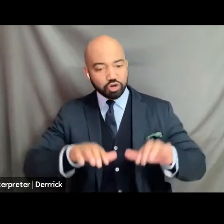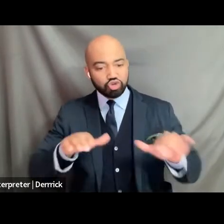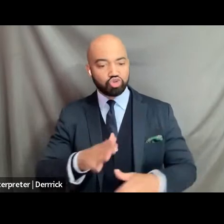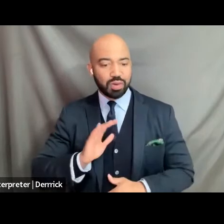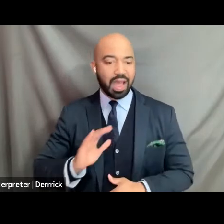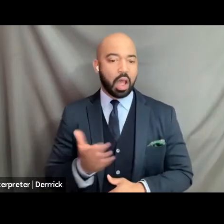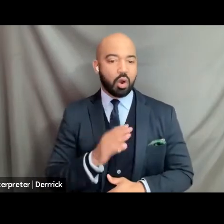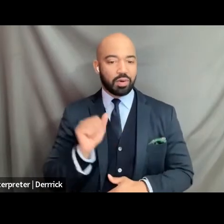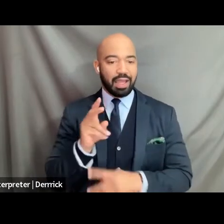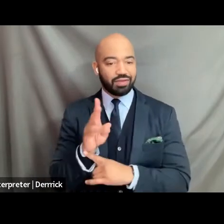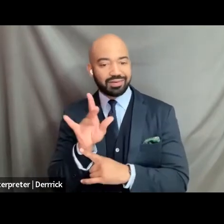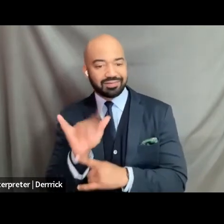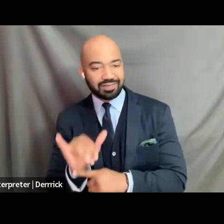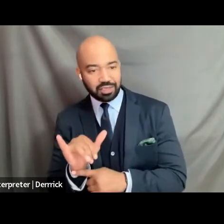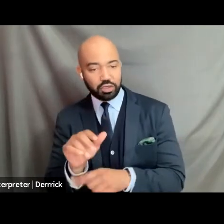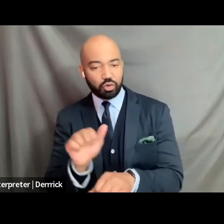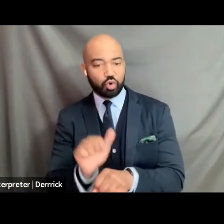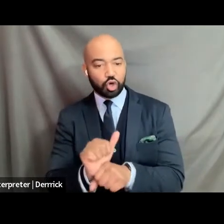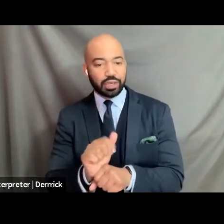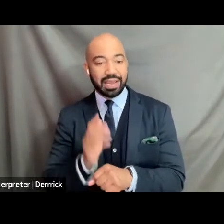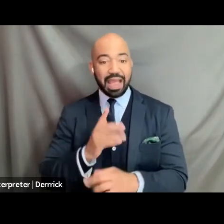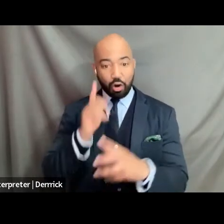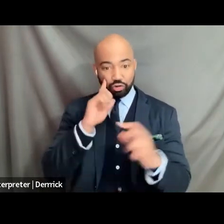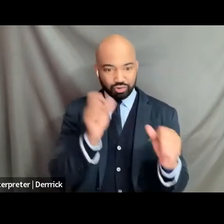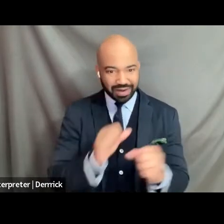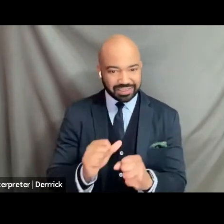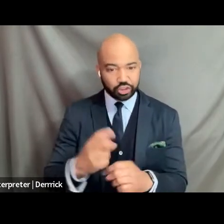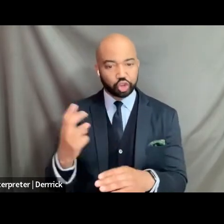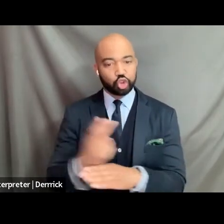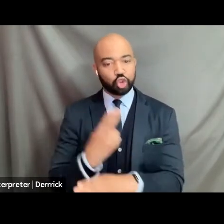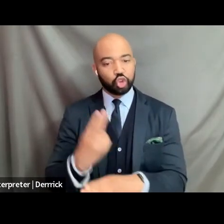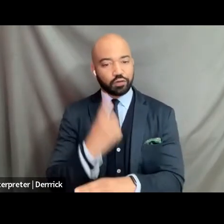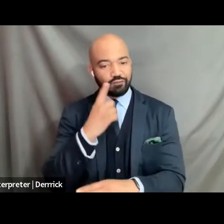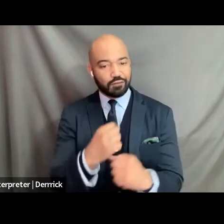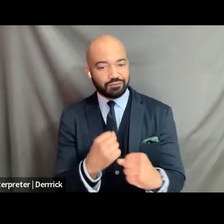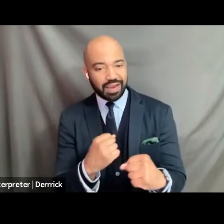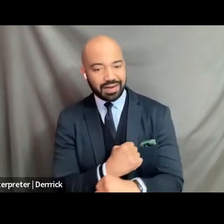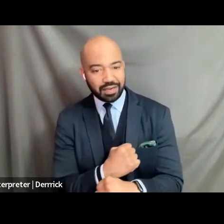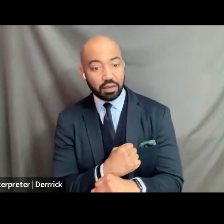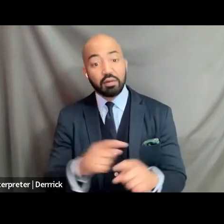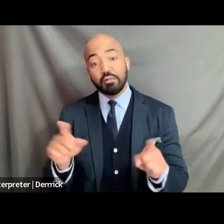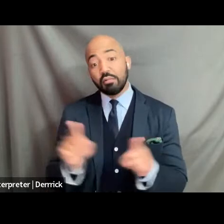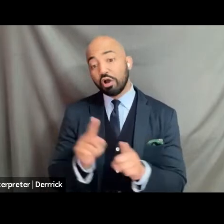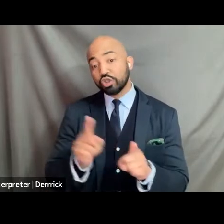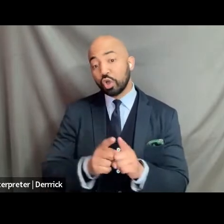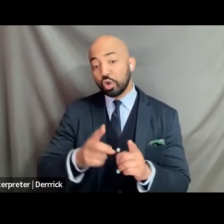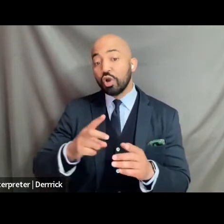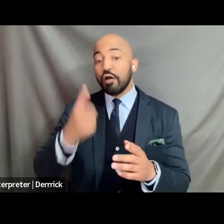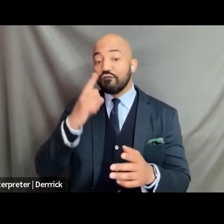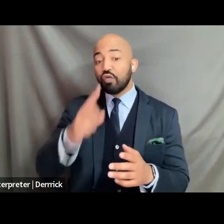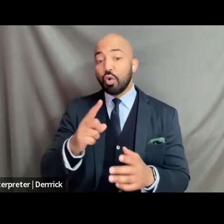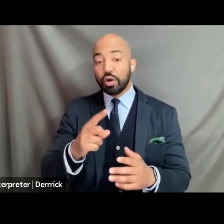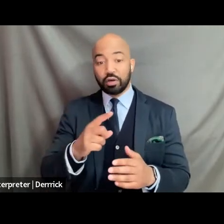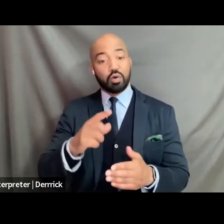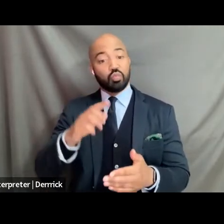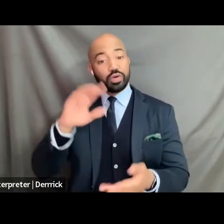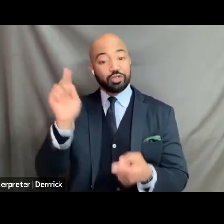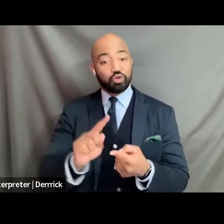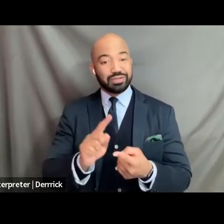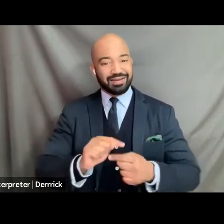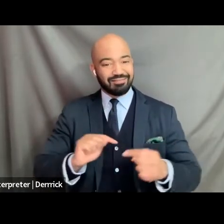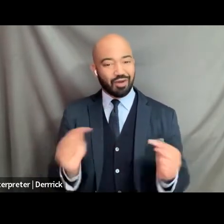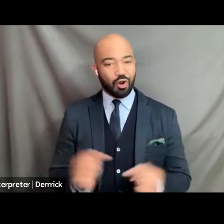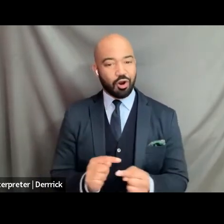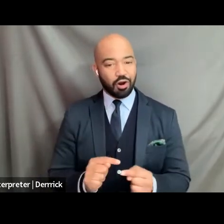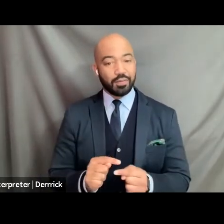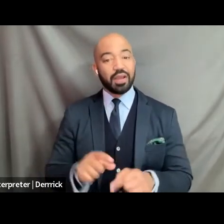what strategies we can use and what means of both harm reduction and work toward liberation and